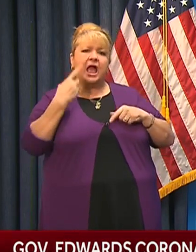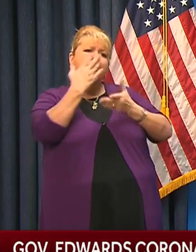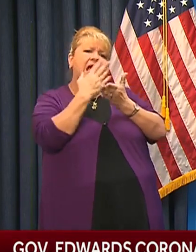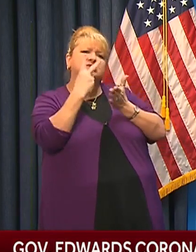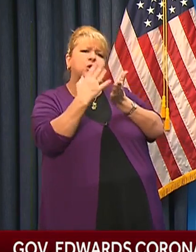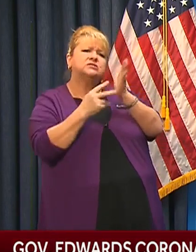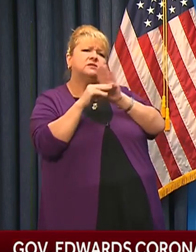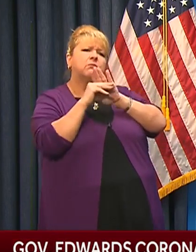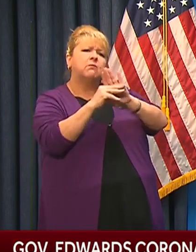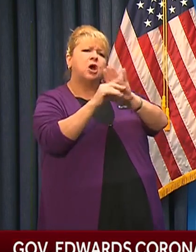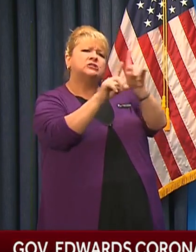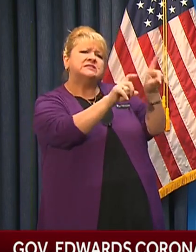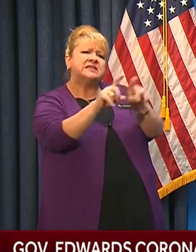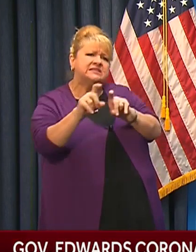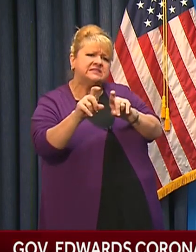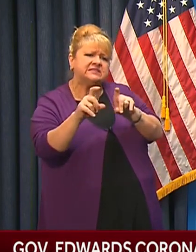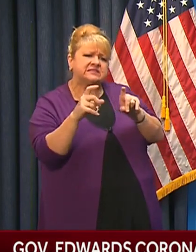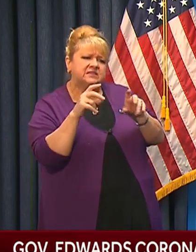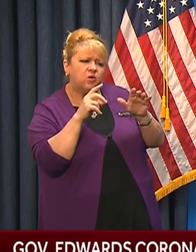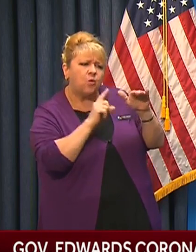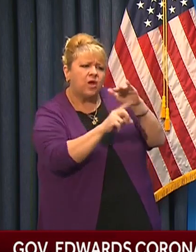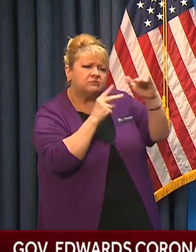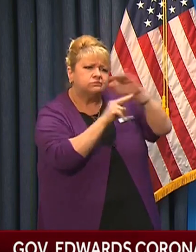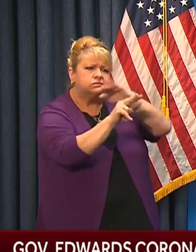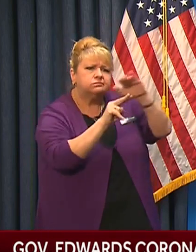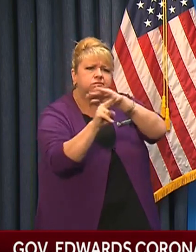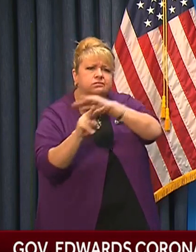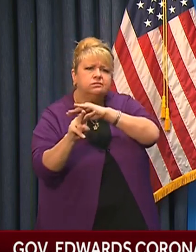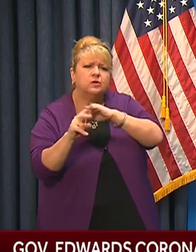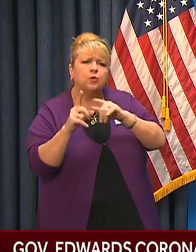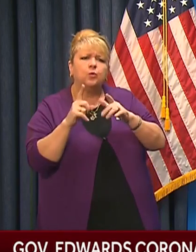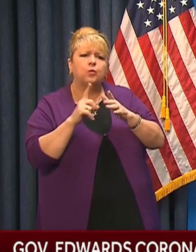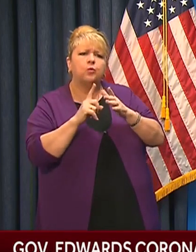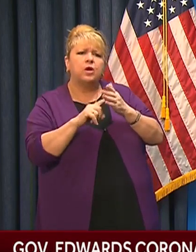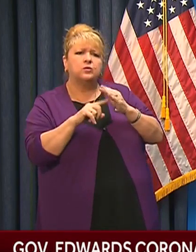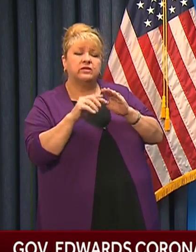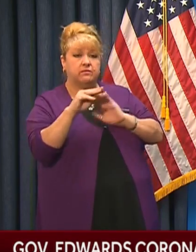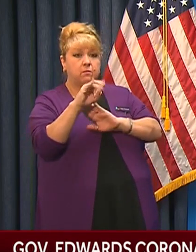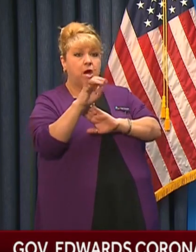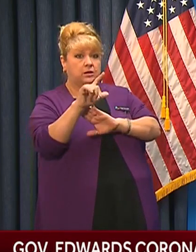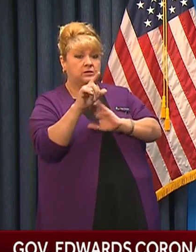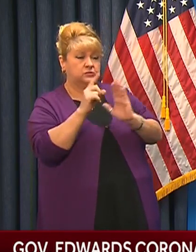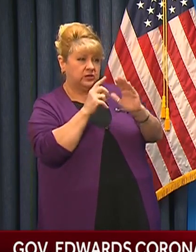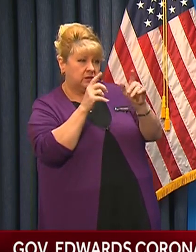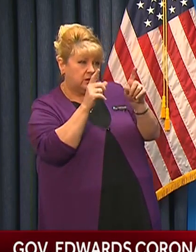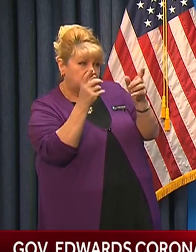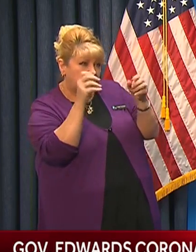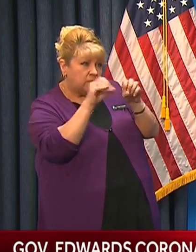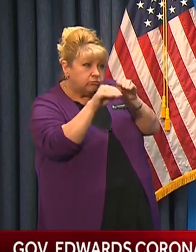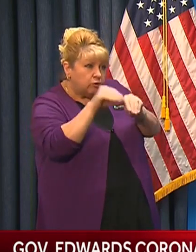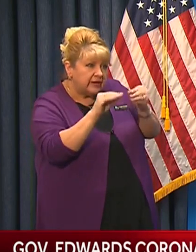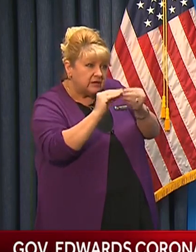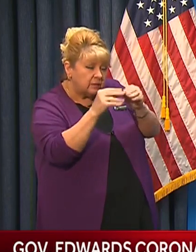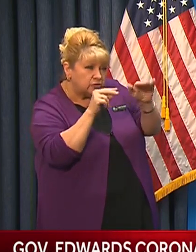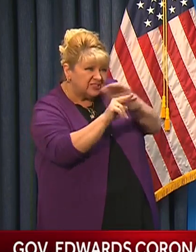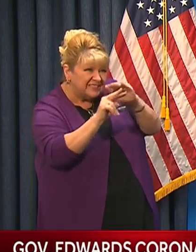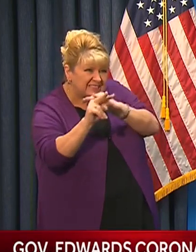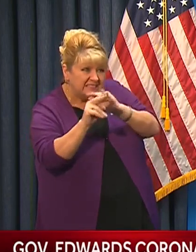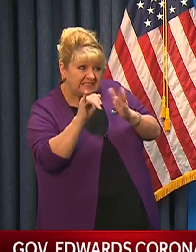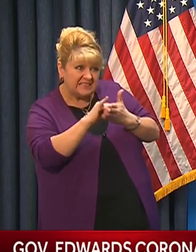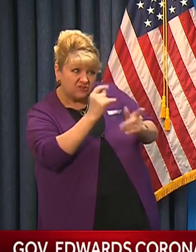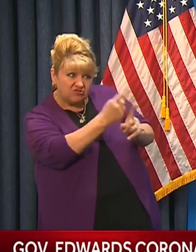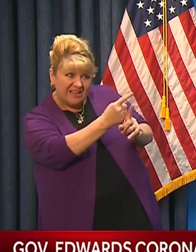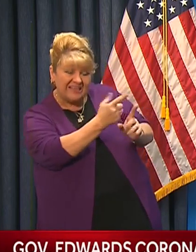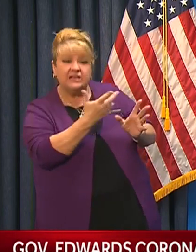recoveries, right? This is not some tally that we have tremendous confidence in as being